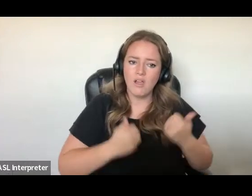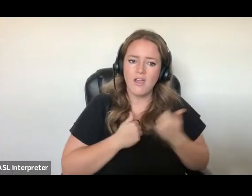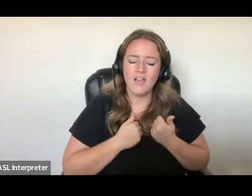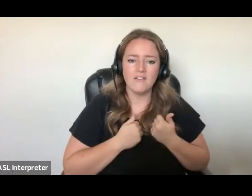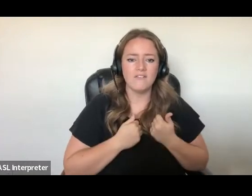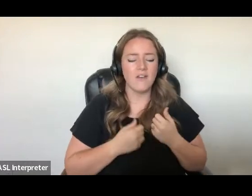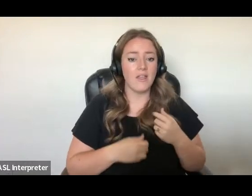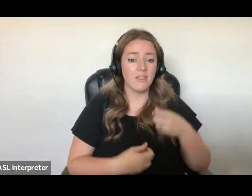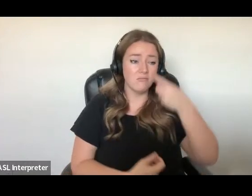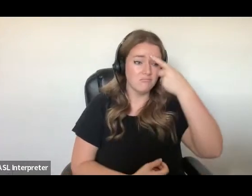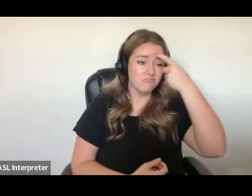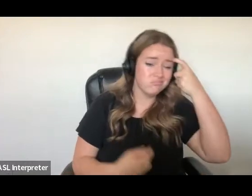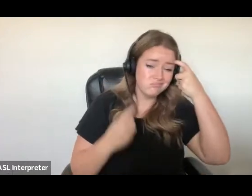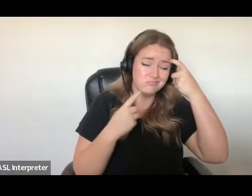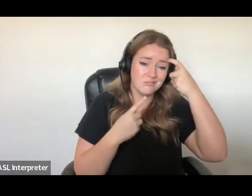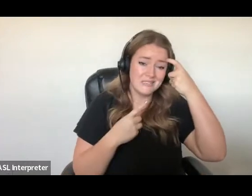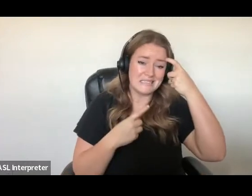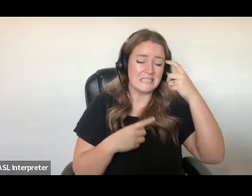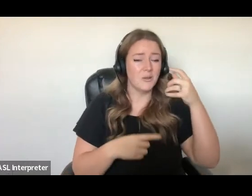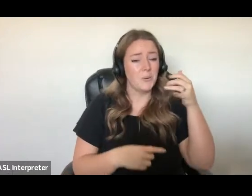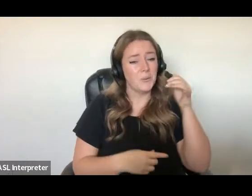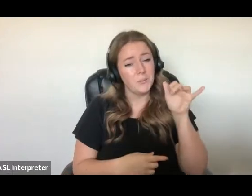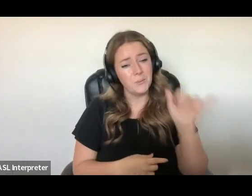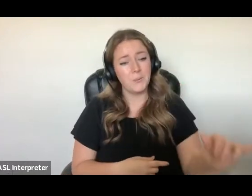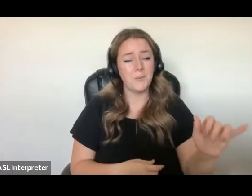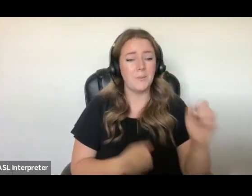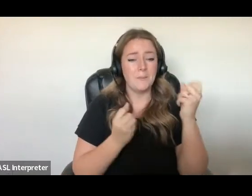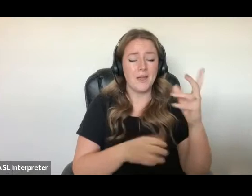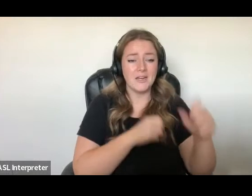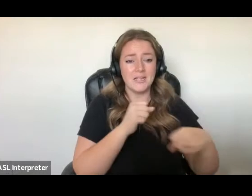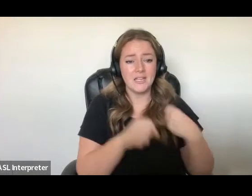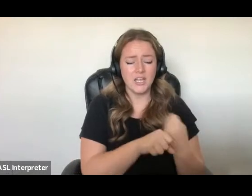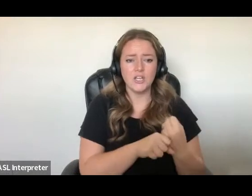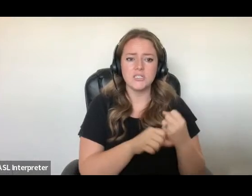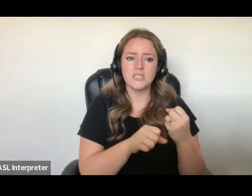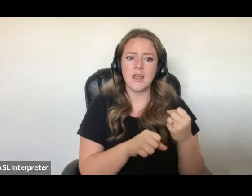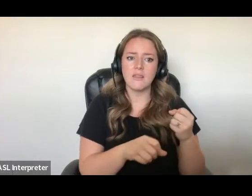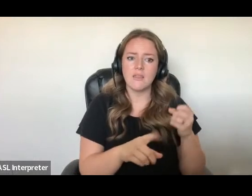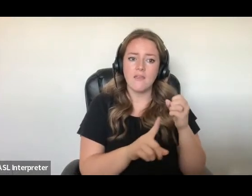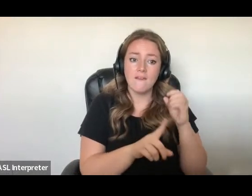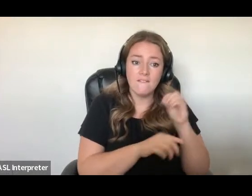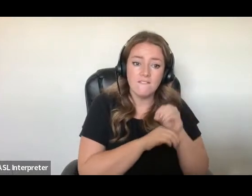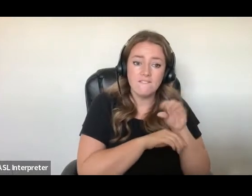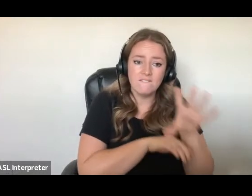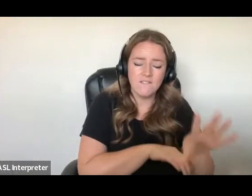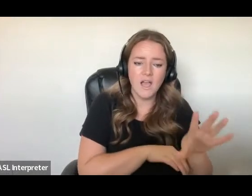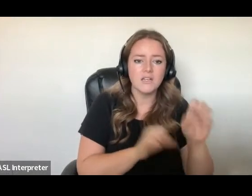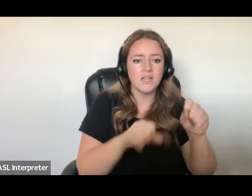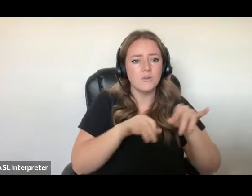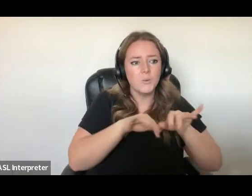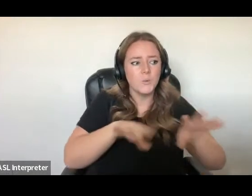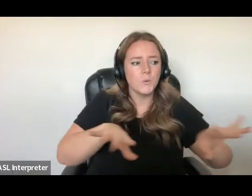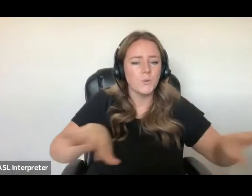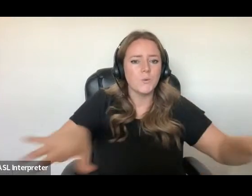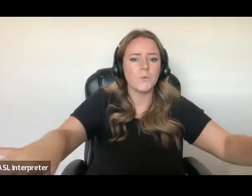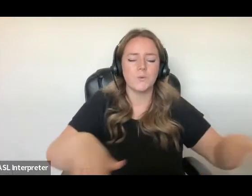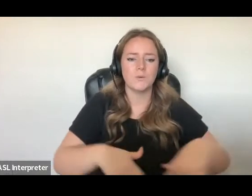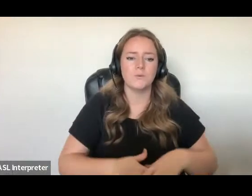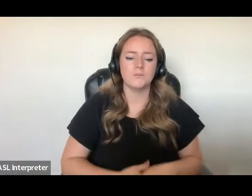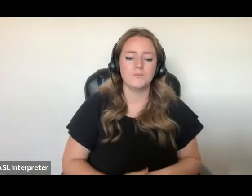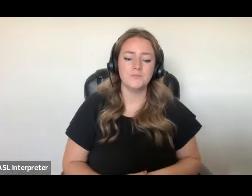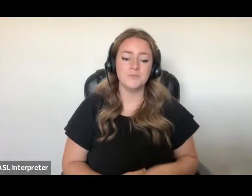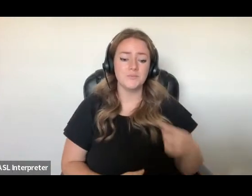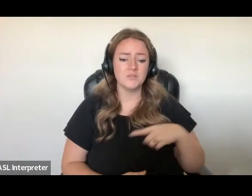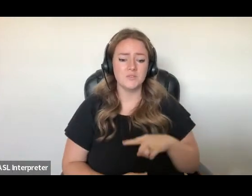consequences can ripple to people's loved ones as well. British Columbia's decision to stop allowing the federal government to